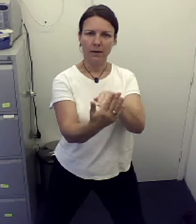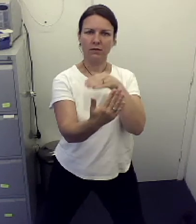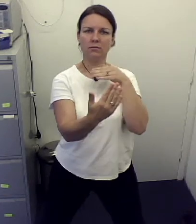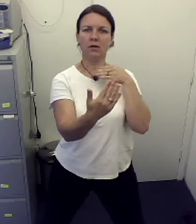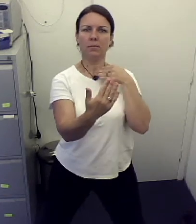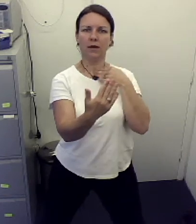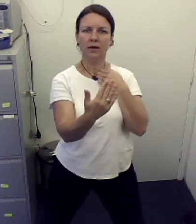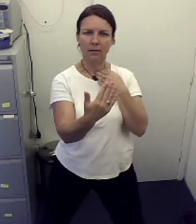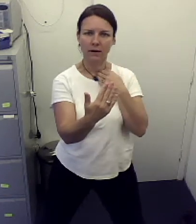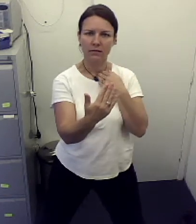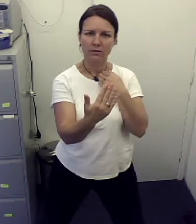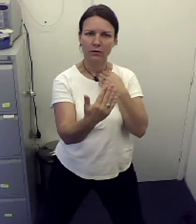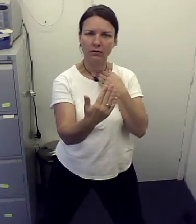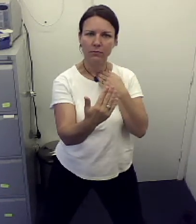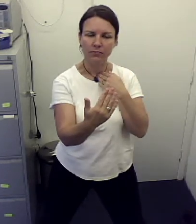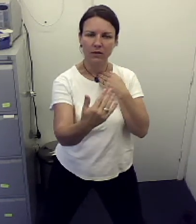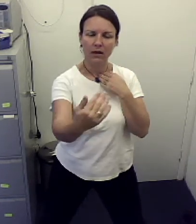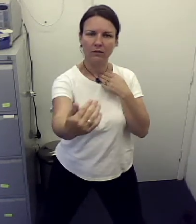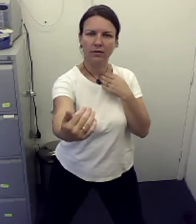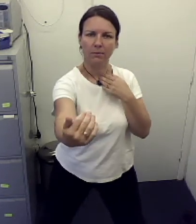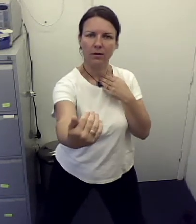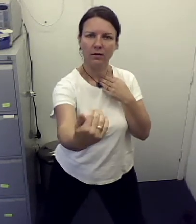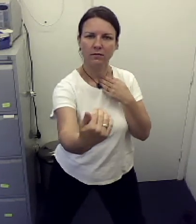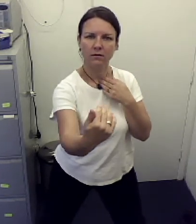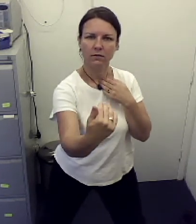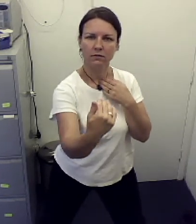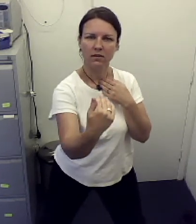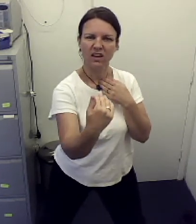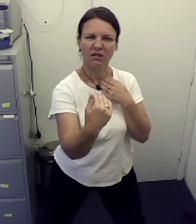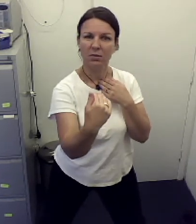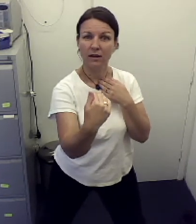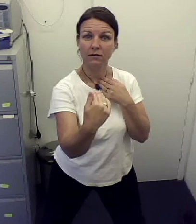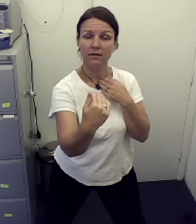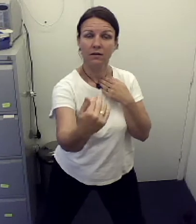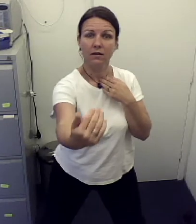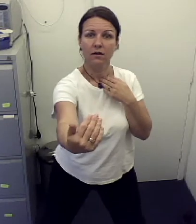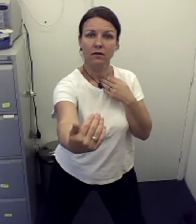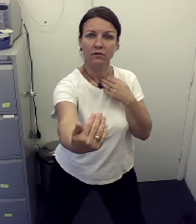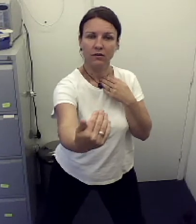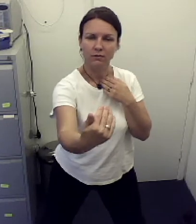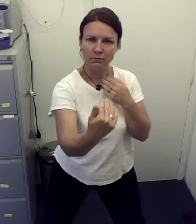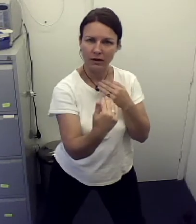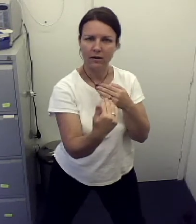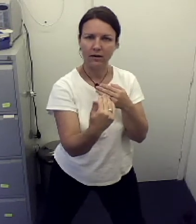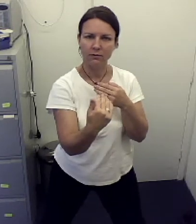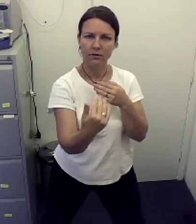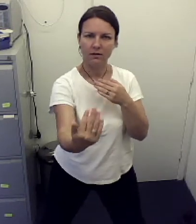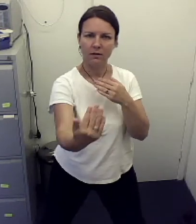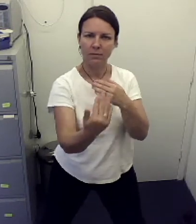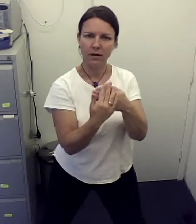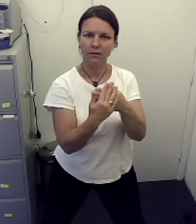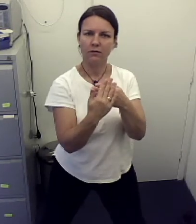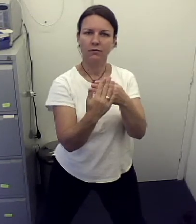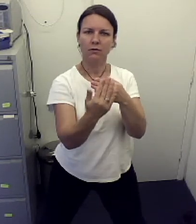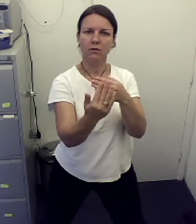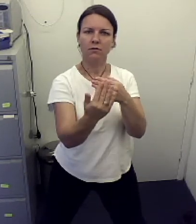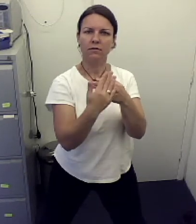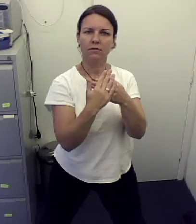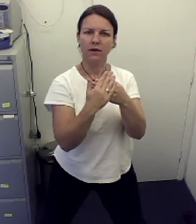bounce right back and come back into you. If that person, thing, place, tries to reconnect with you. It's going to bounce off your golden sphere